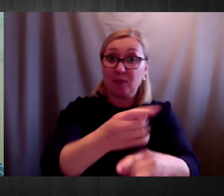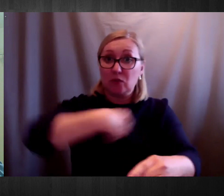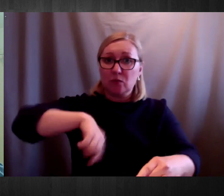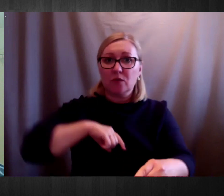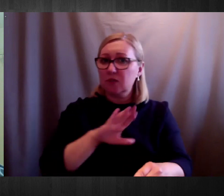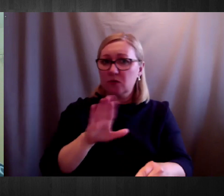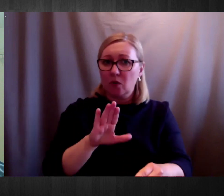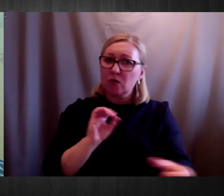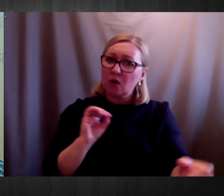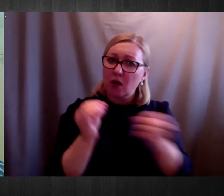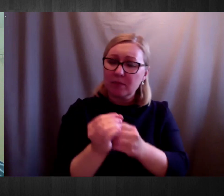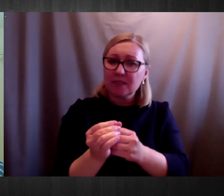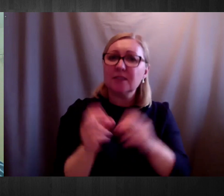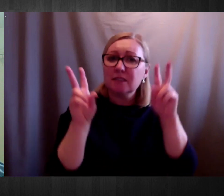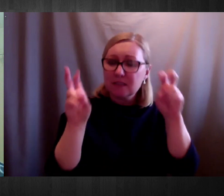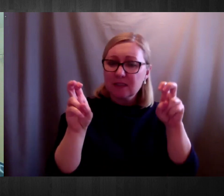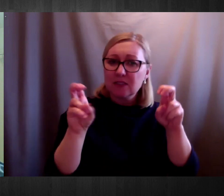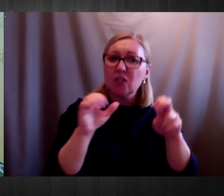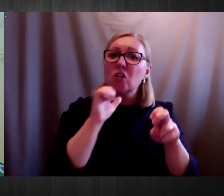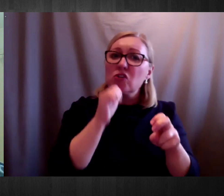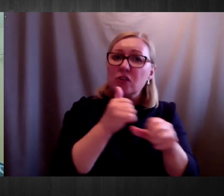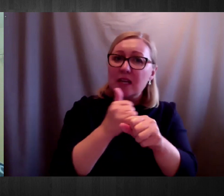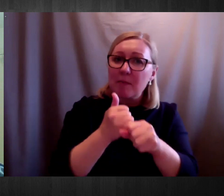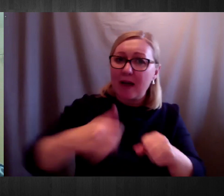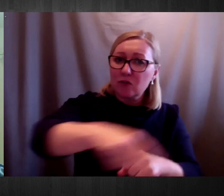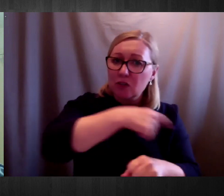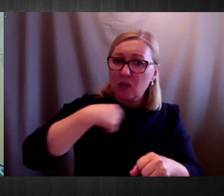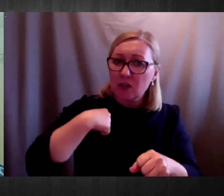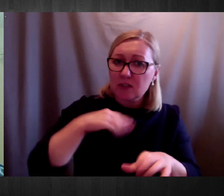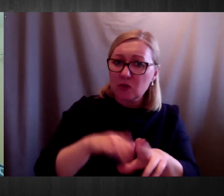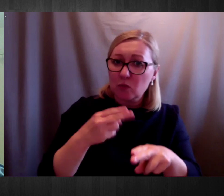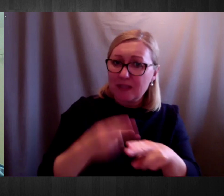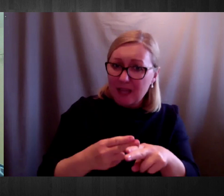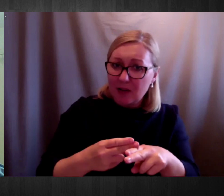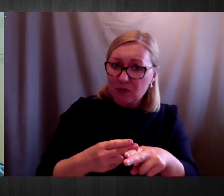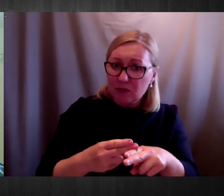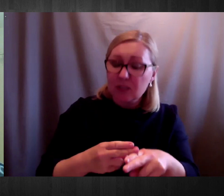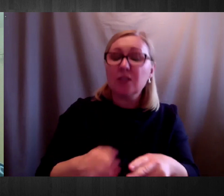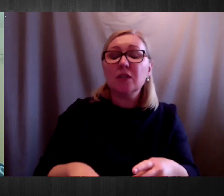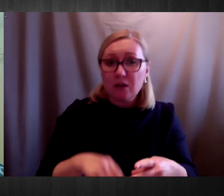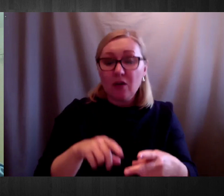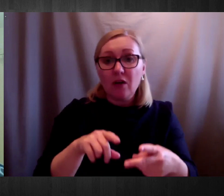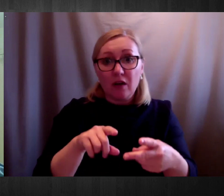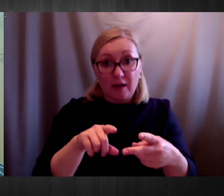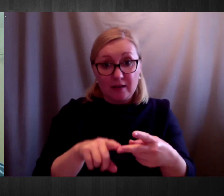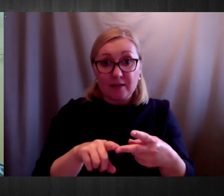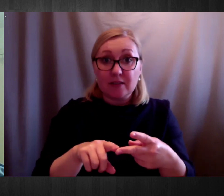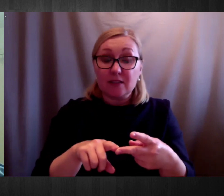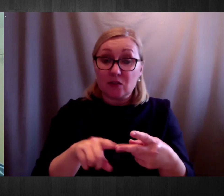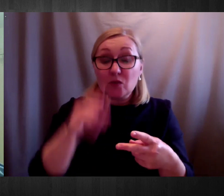rights not charity. And as we all know, Ireland ratified the UNCRPD in 2018.